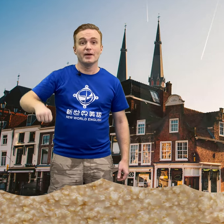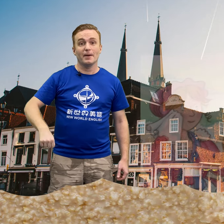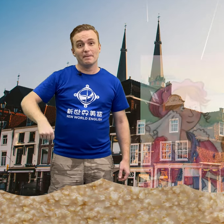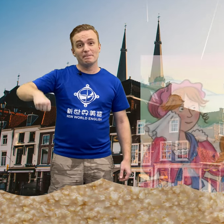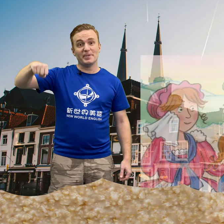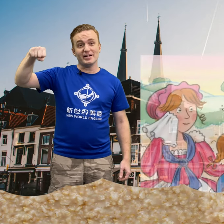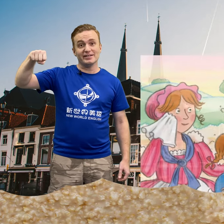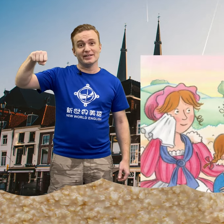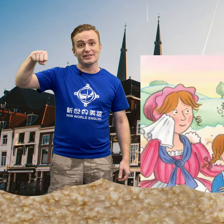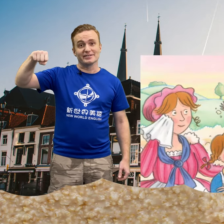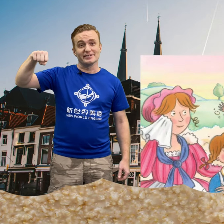Bucket.